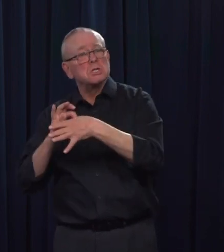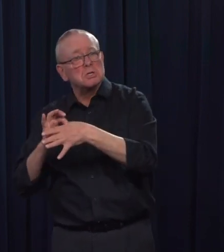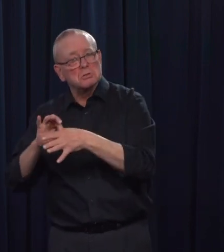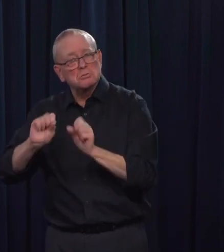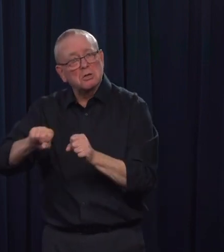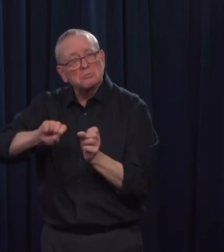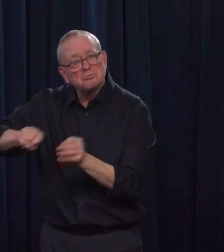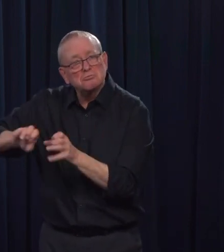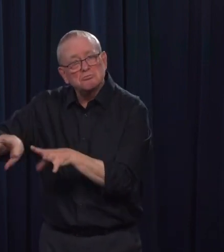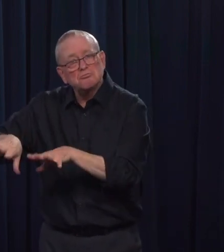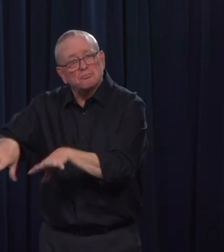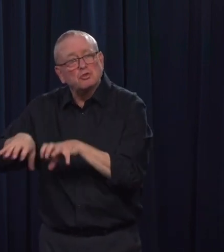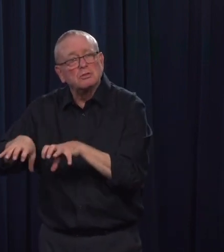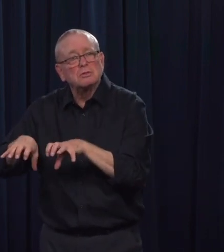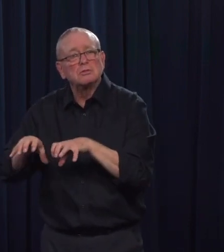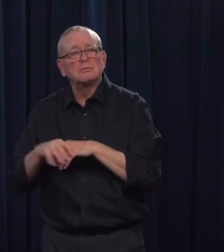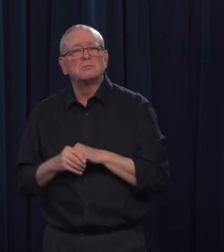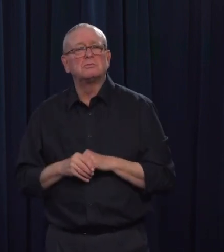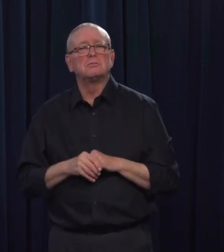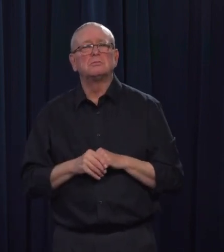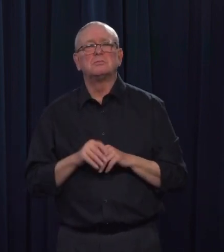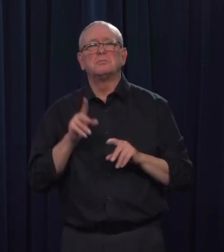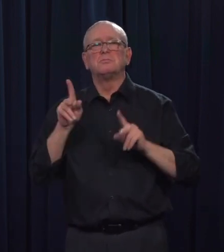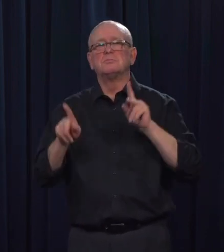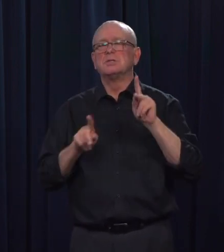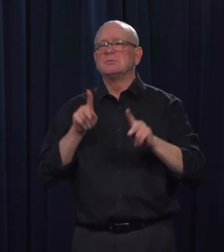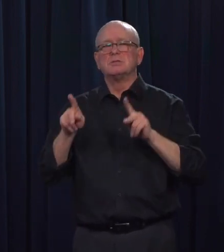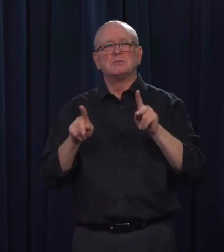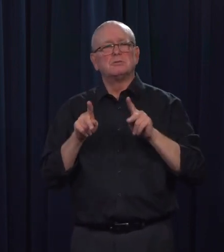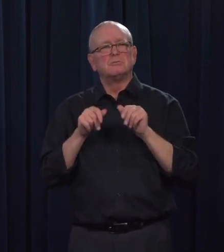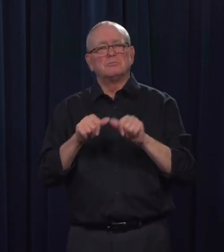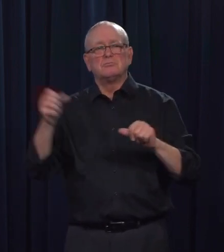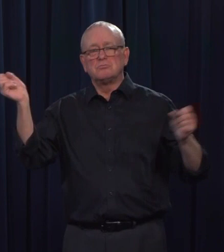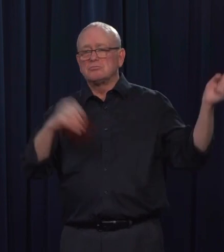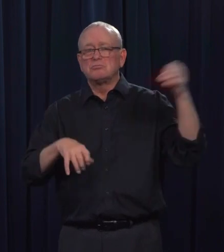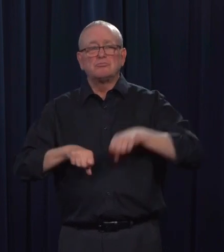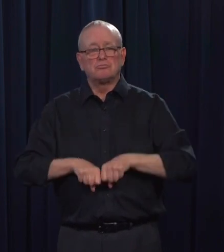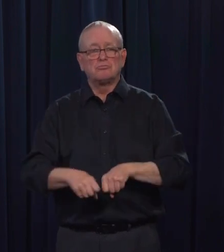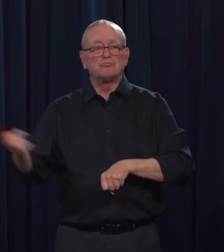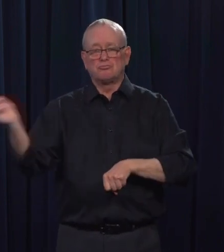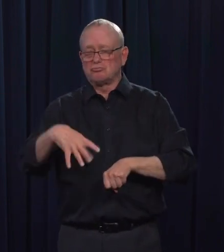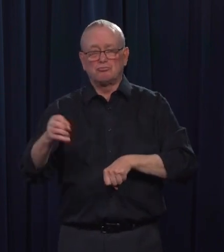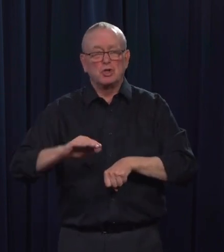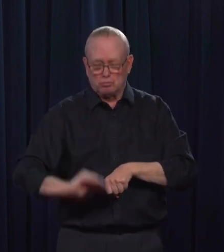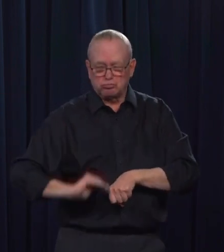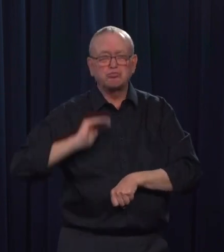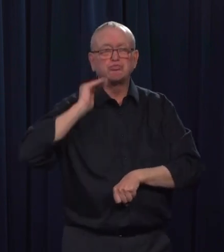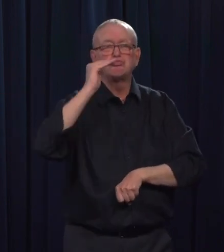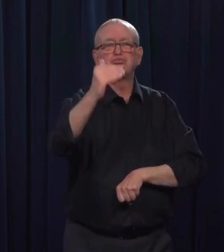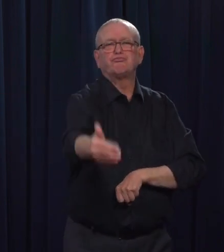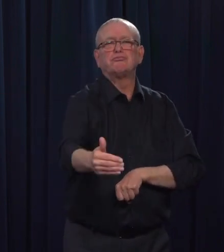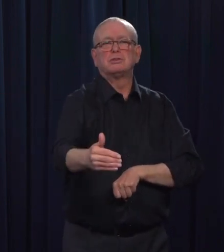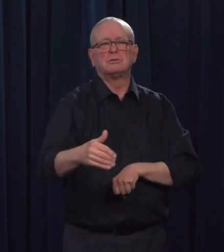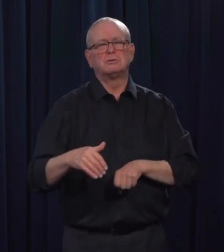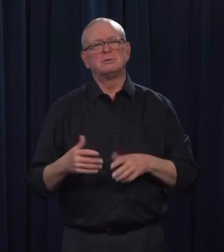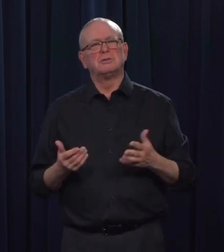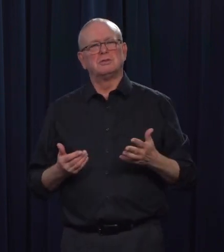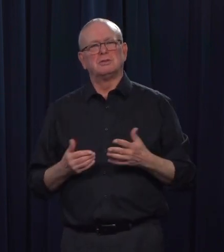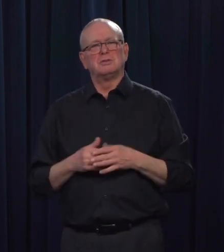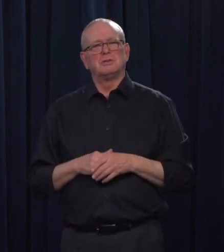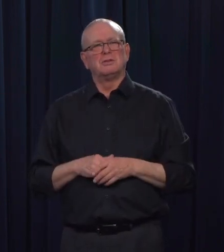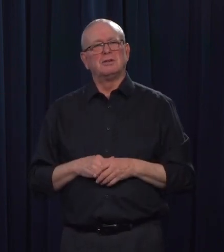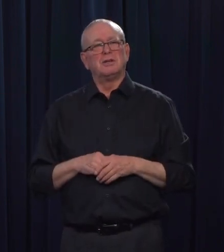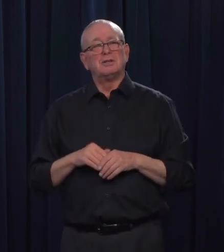can. Because even that, that image of seeing an empty shelf is something that there's not a, as, as the deputy minister mentioned, it's not a